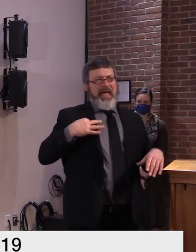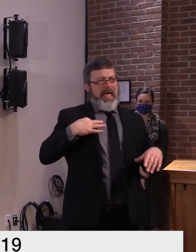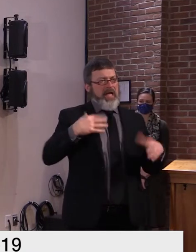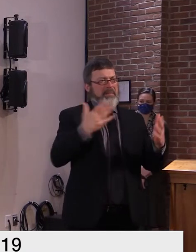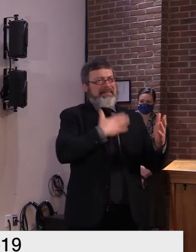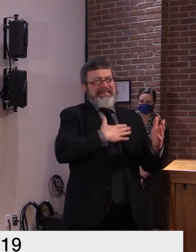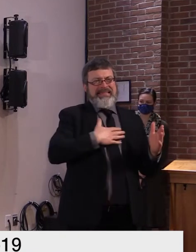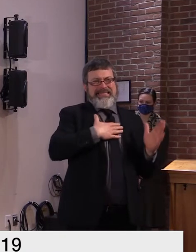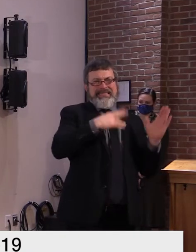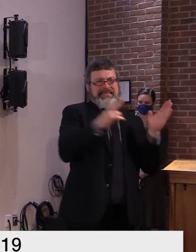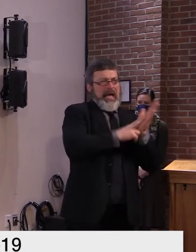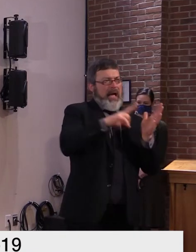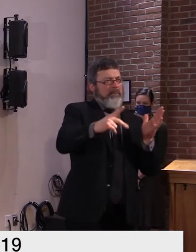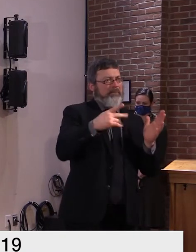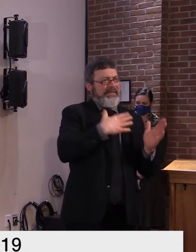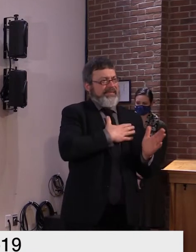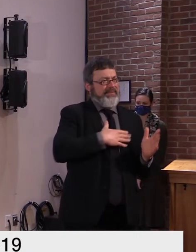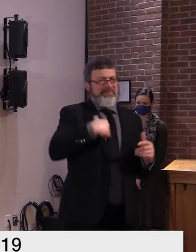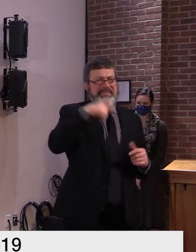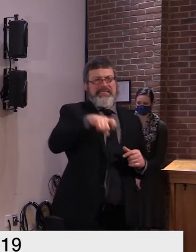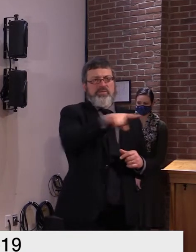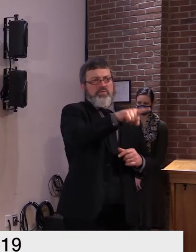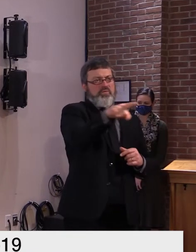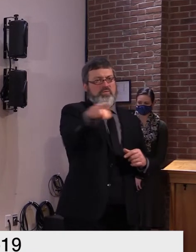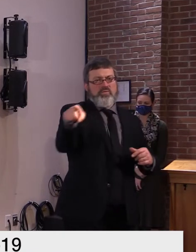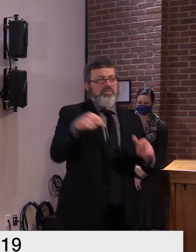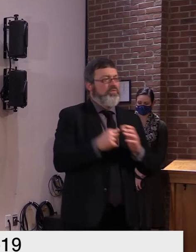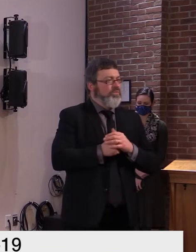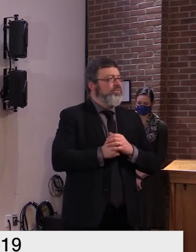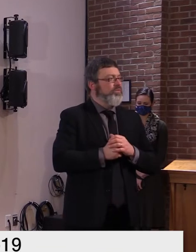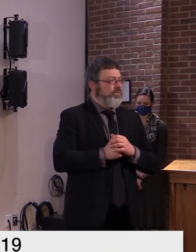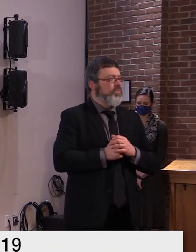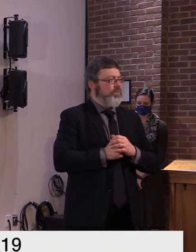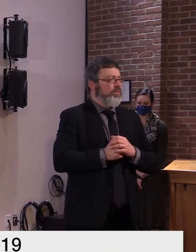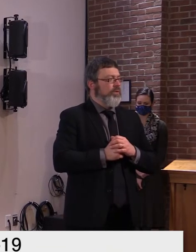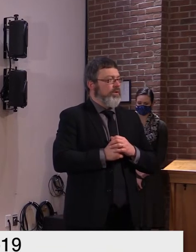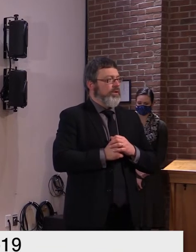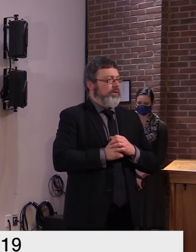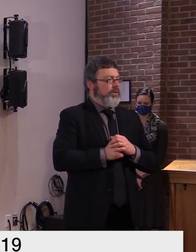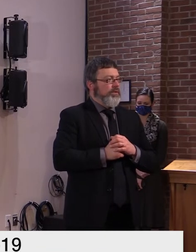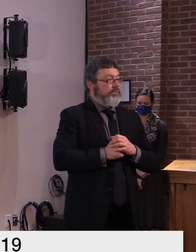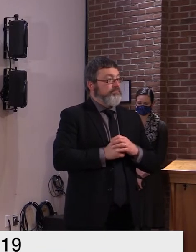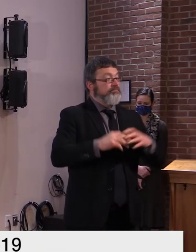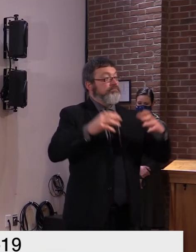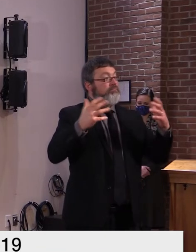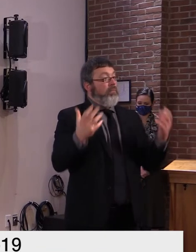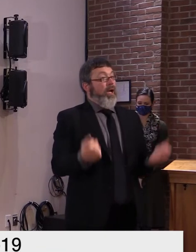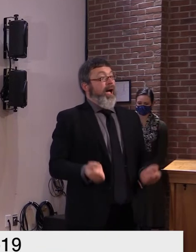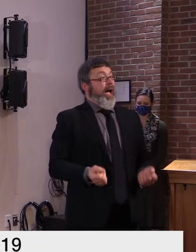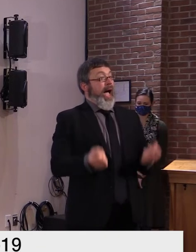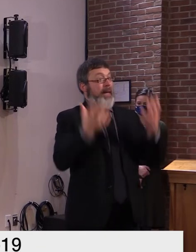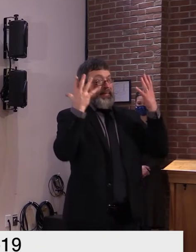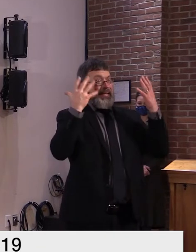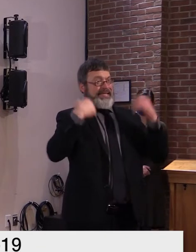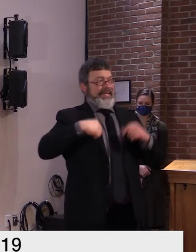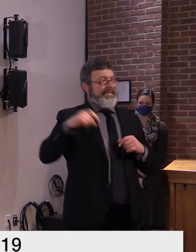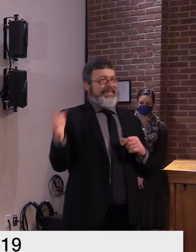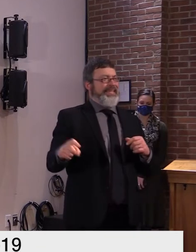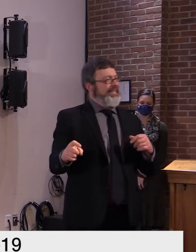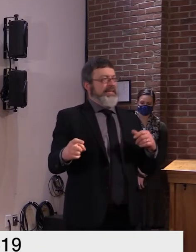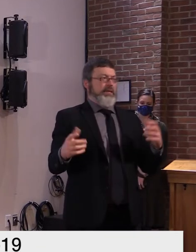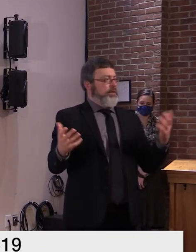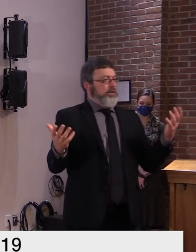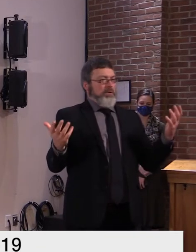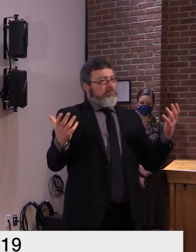want you know some of the staffing will be for relief uh because as i said in the beginning remarks we've had